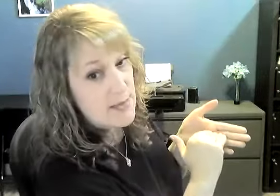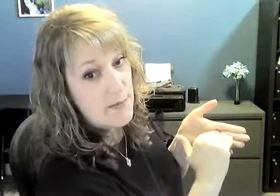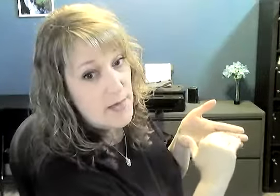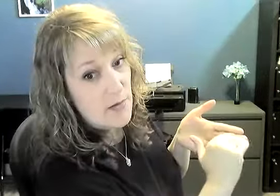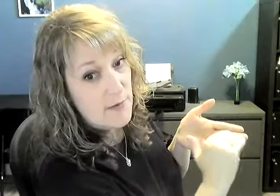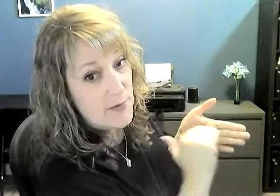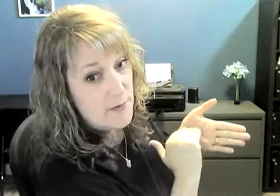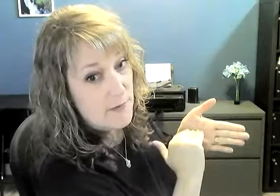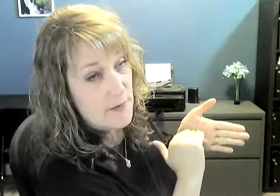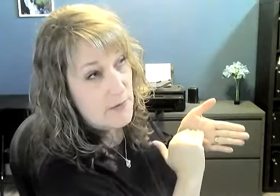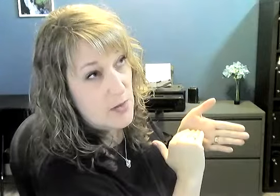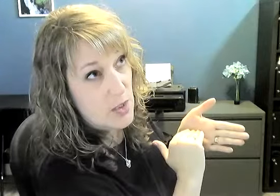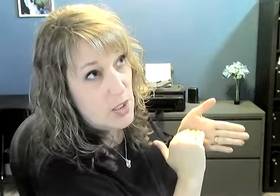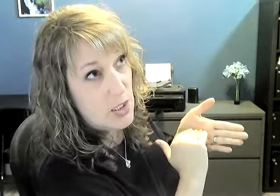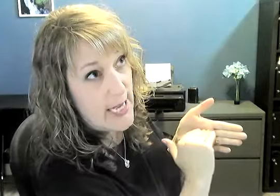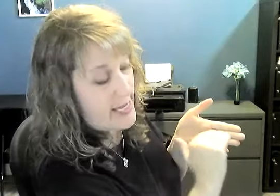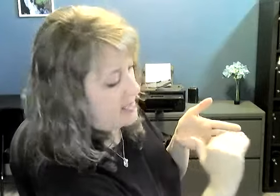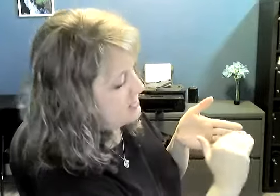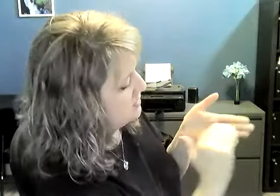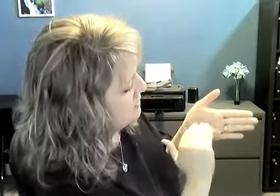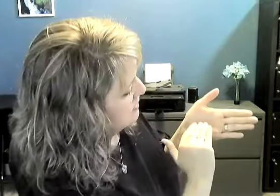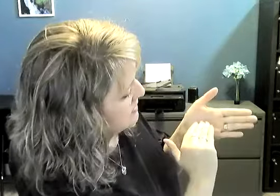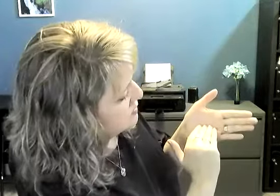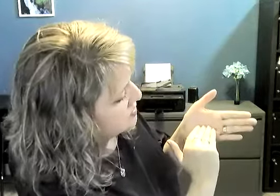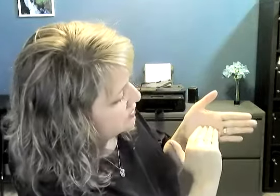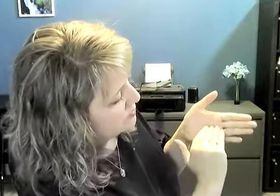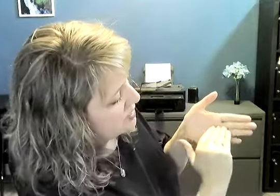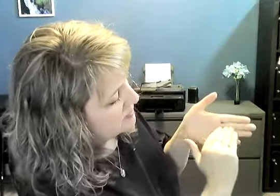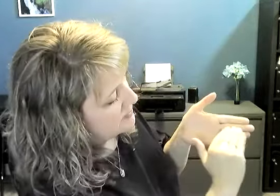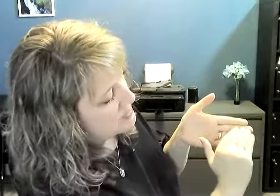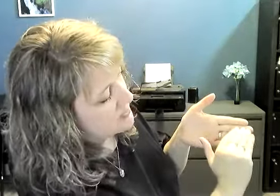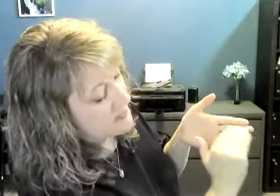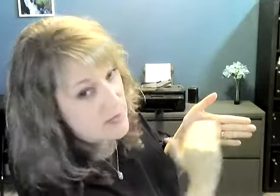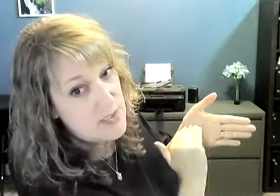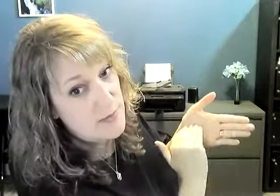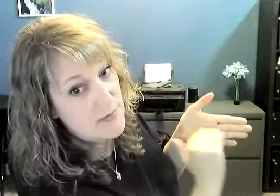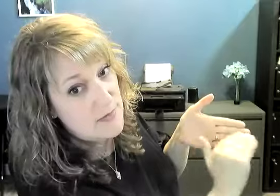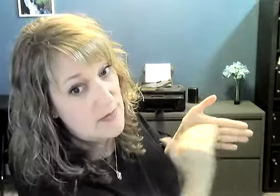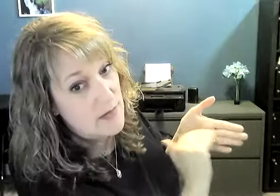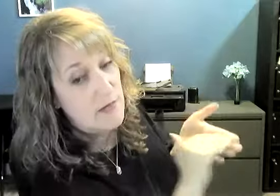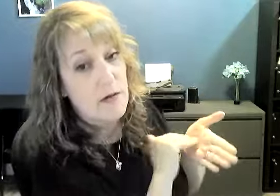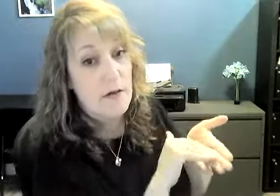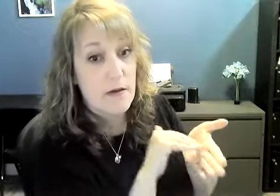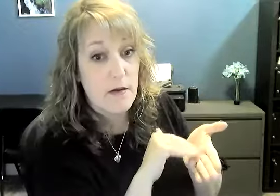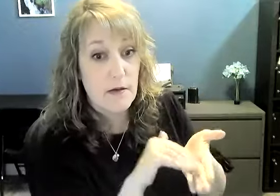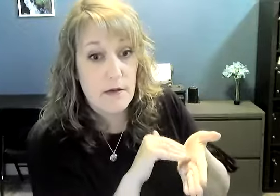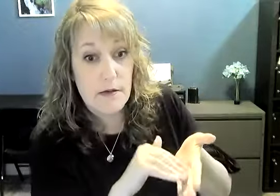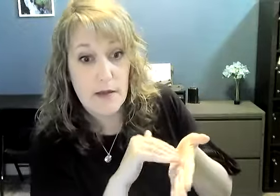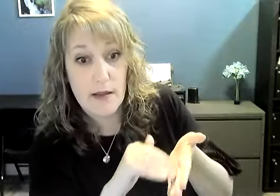the middle of your, of your hand. Okay. So starting your palm, come out to your fingertips like